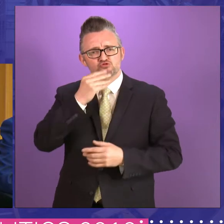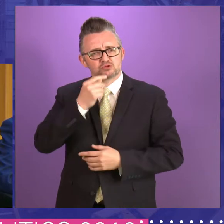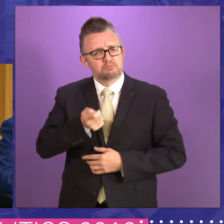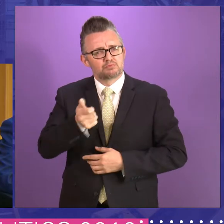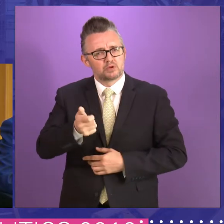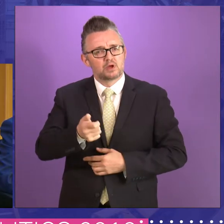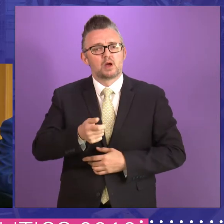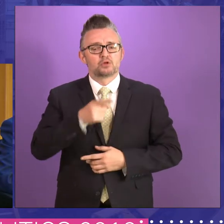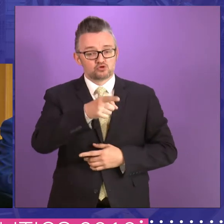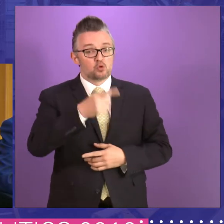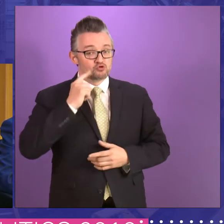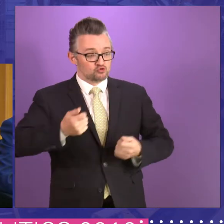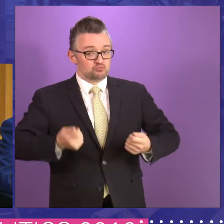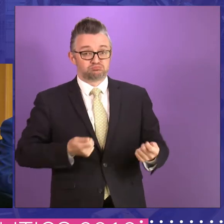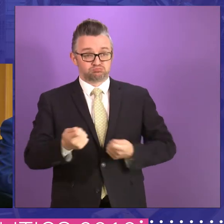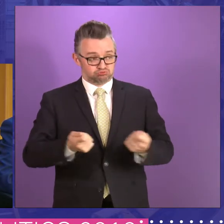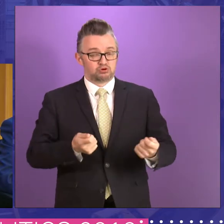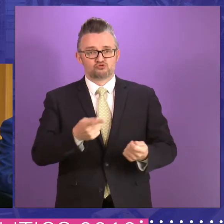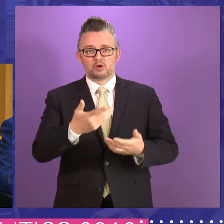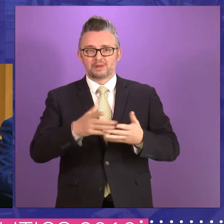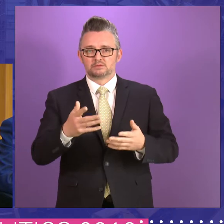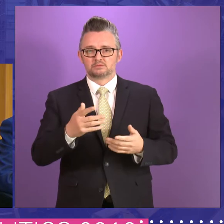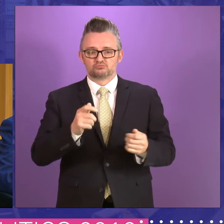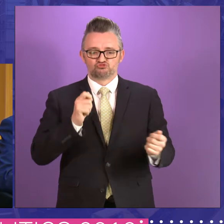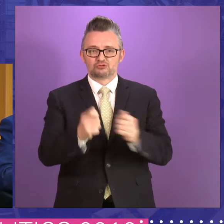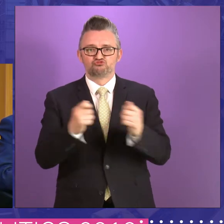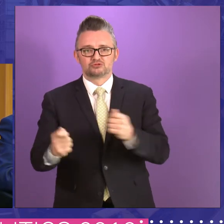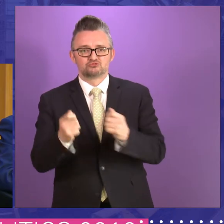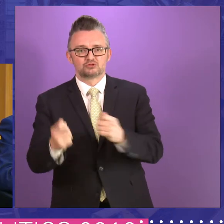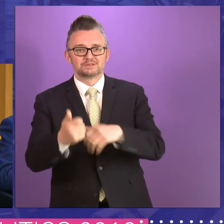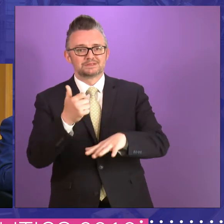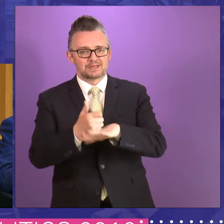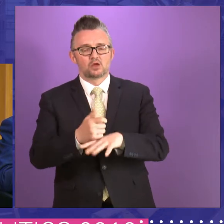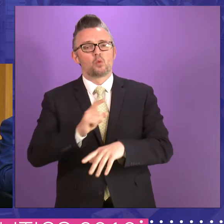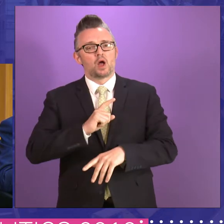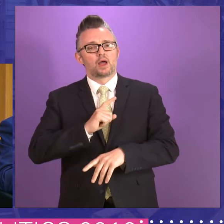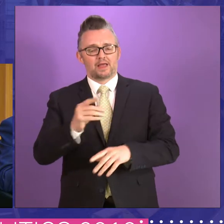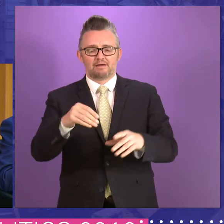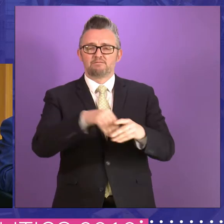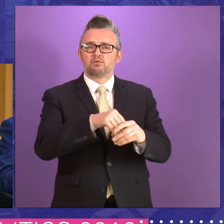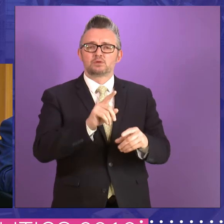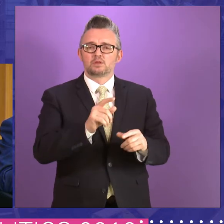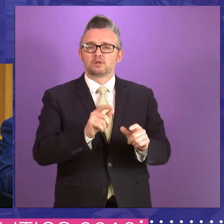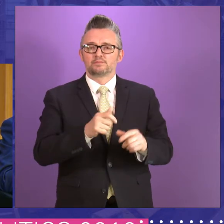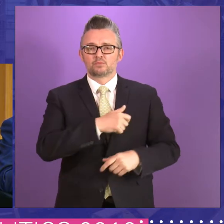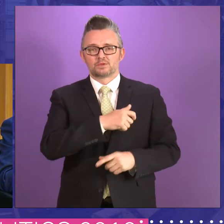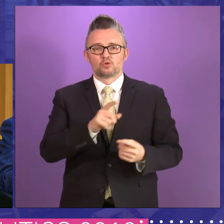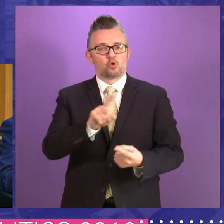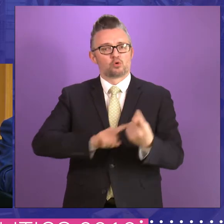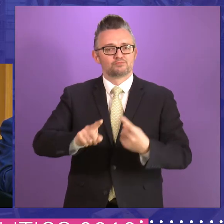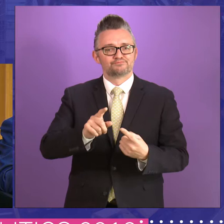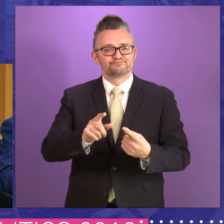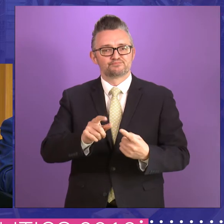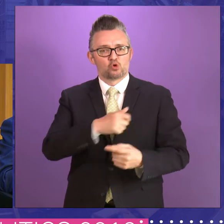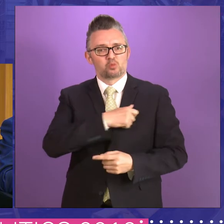presenting officer, you introduce a series of reforms, including, uh, some to committees, which, um, some of which are still to be